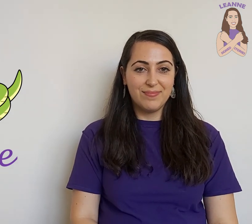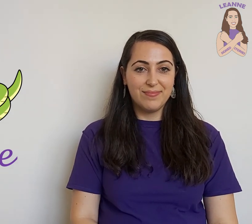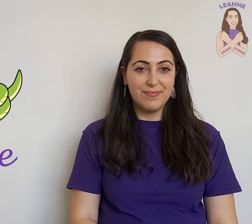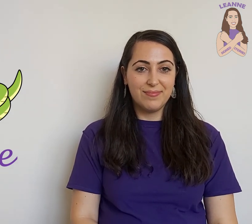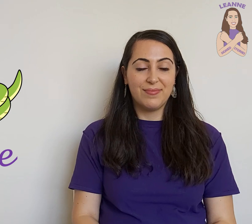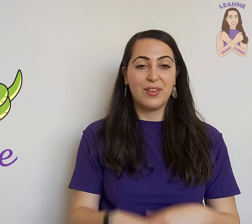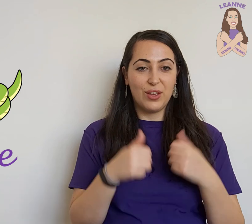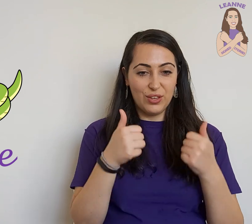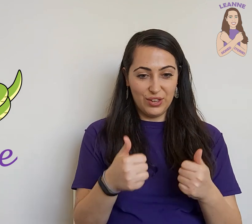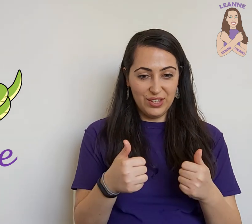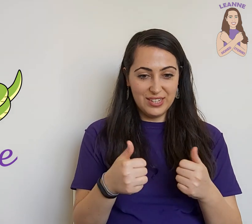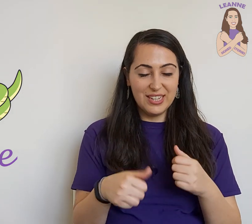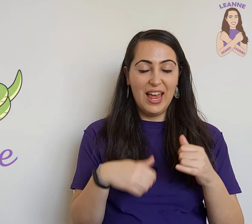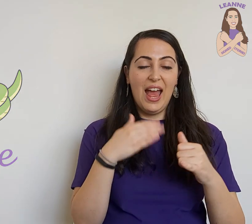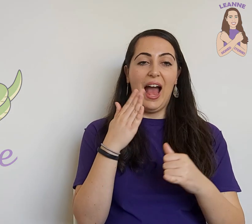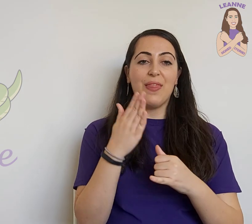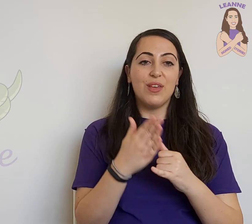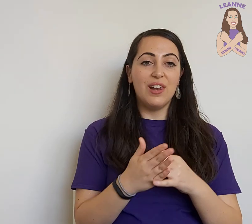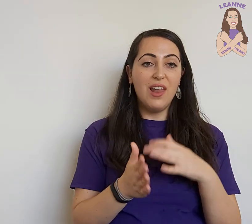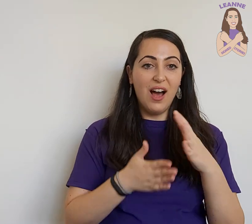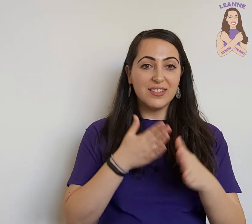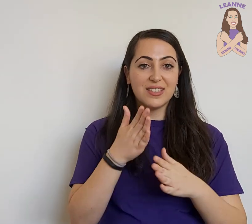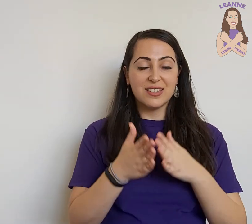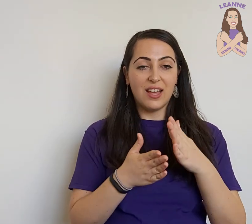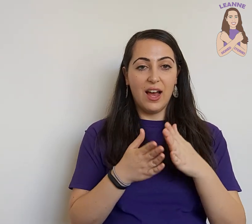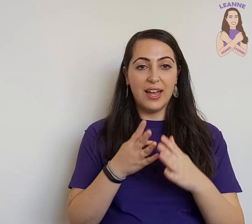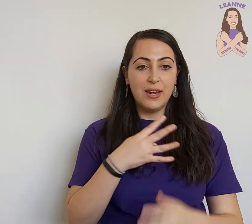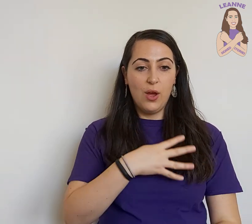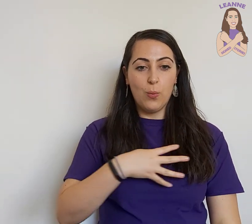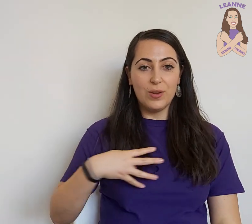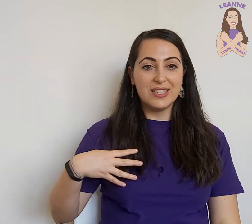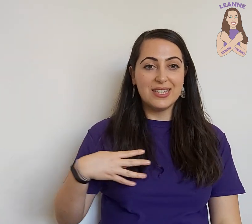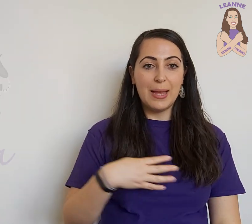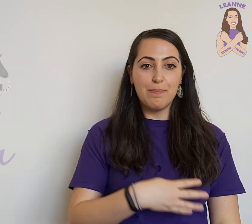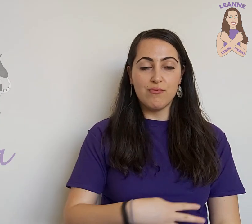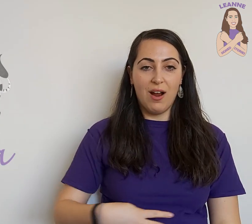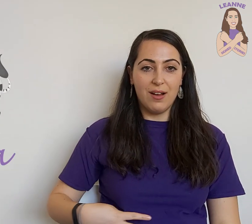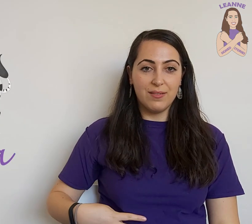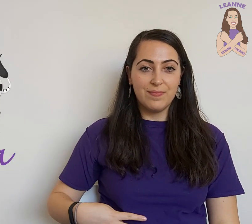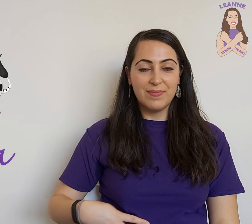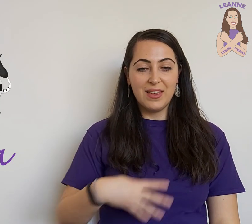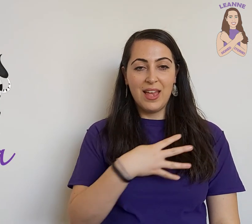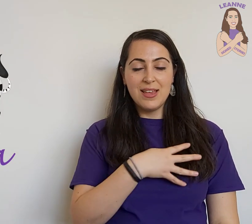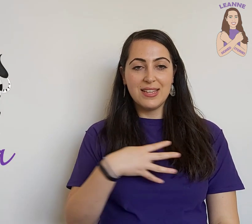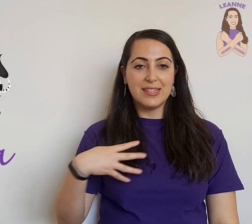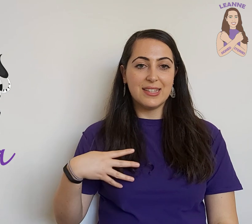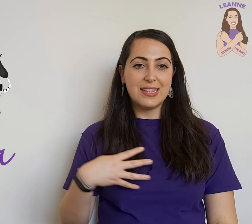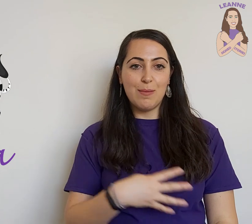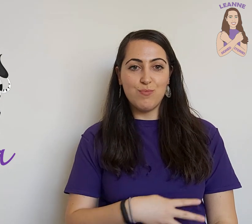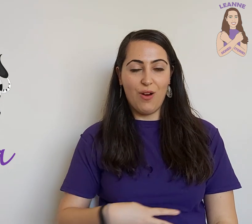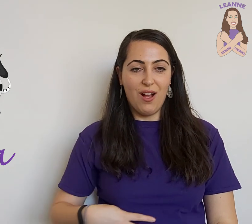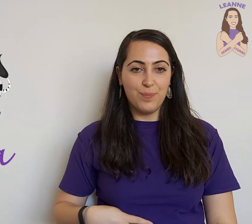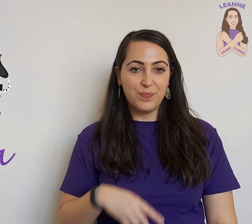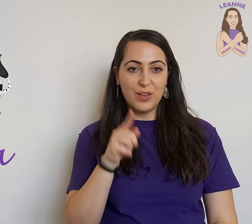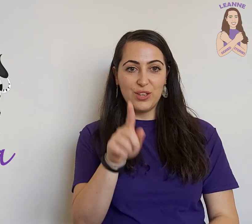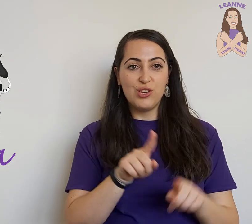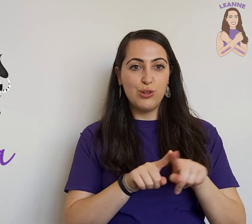Good. And the last sign was zebra. Zebra. You try.